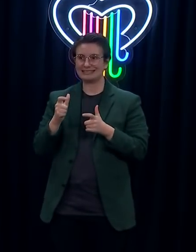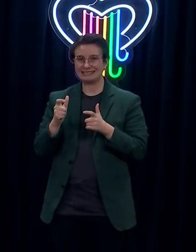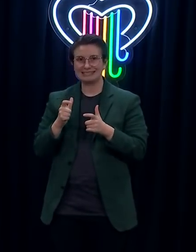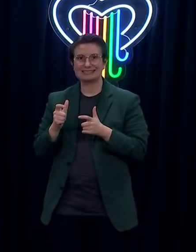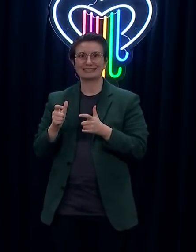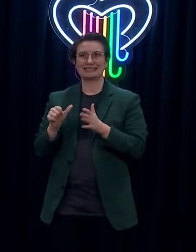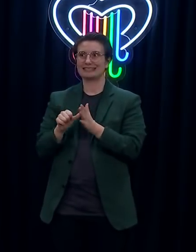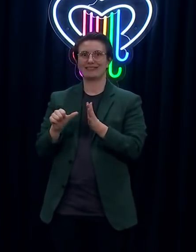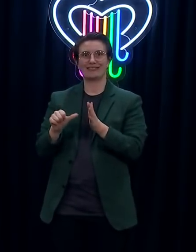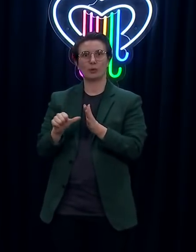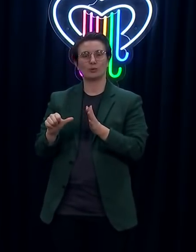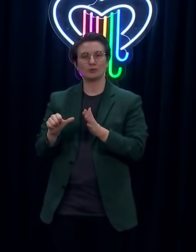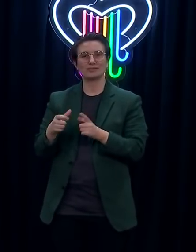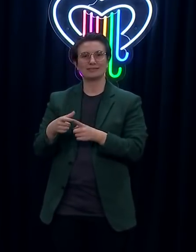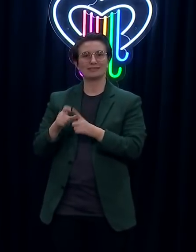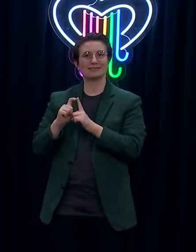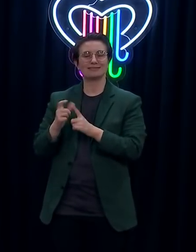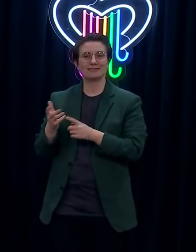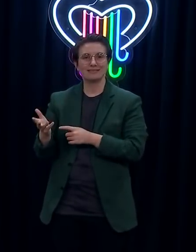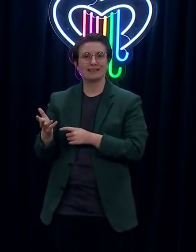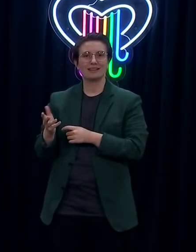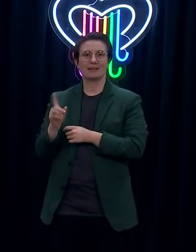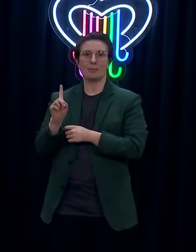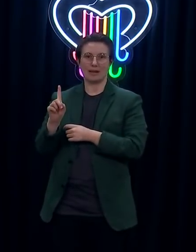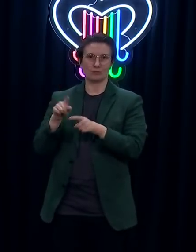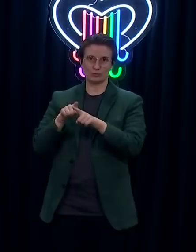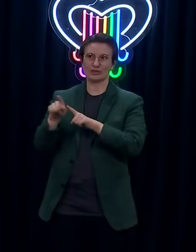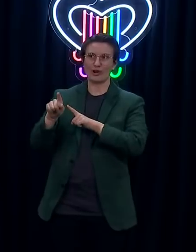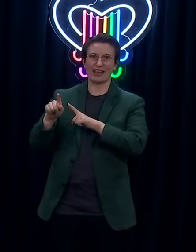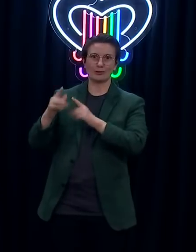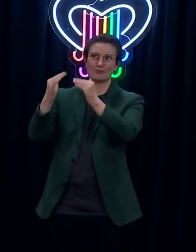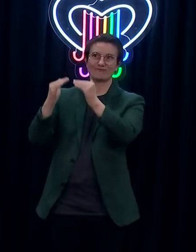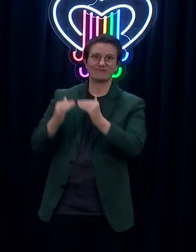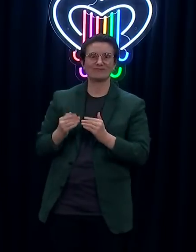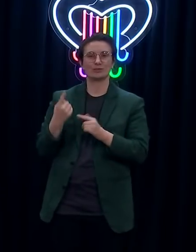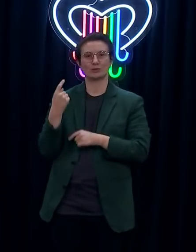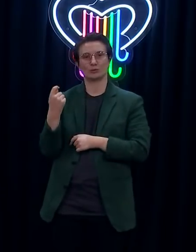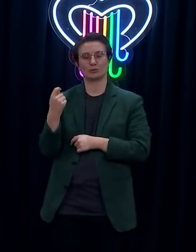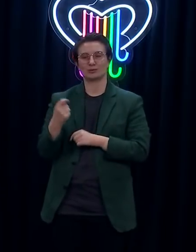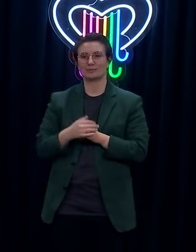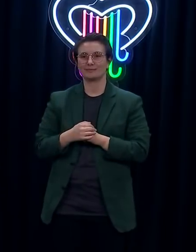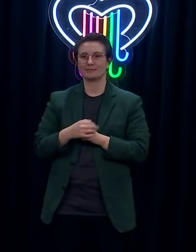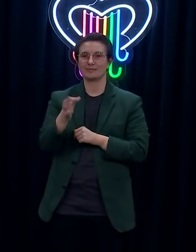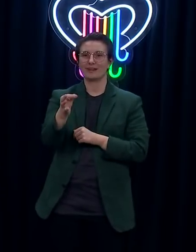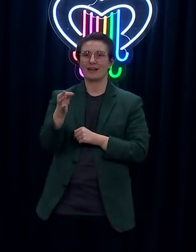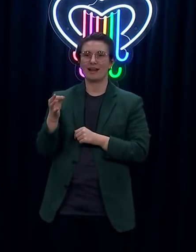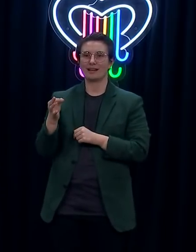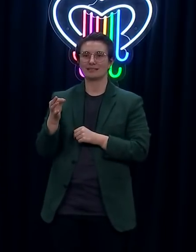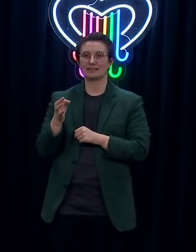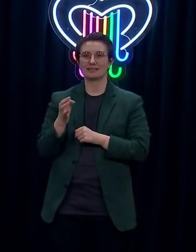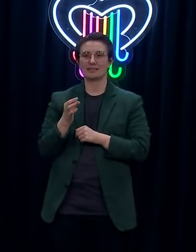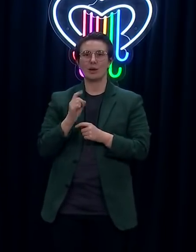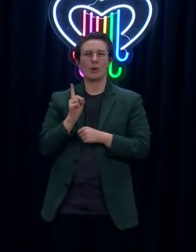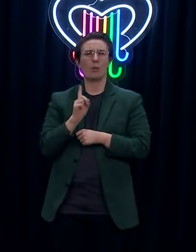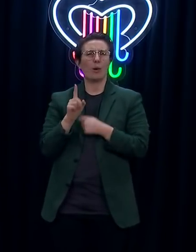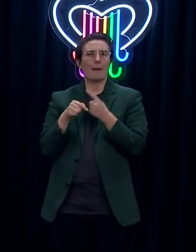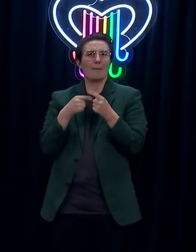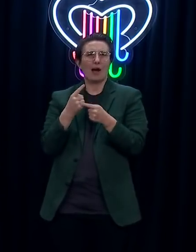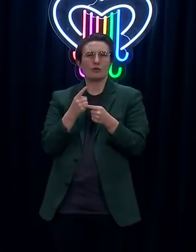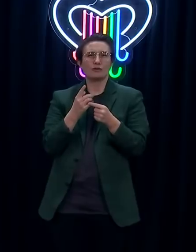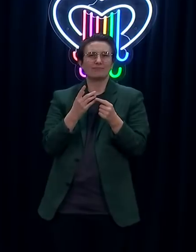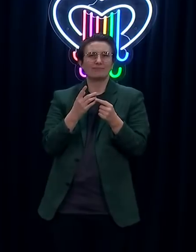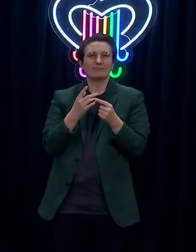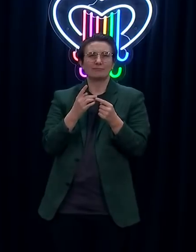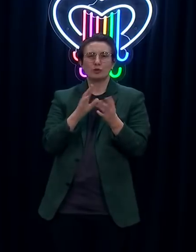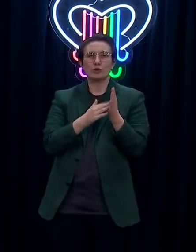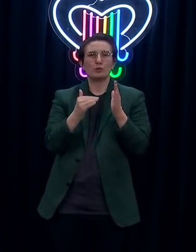us to get back to normal as quickly as we can. How much of rest of the country then would be 3 and 1? Would you consider doing that? No, you've already heard us. Last week,